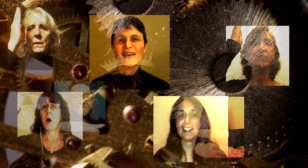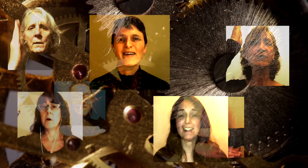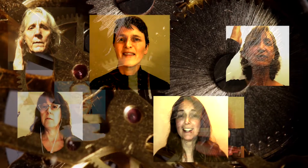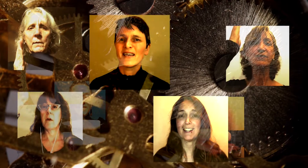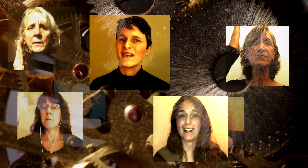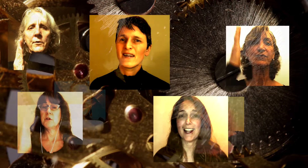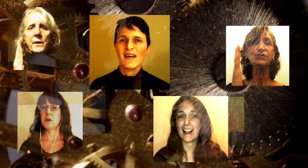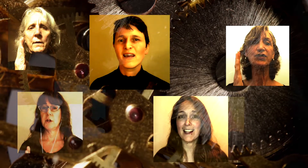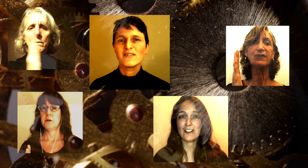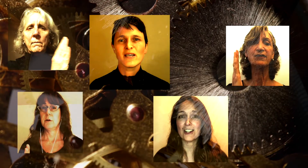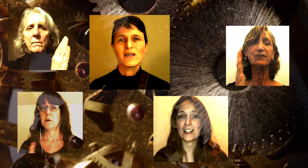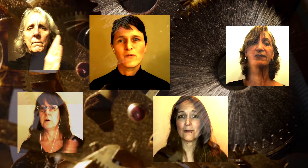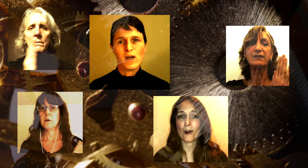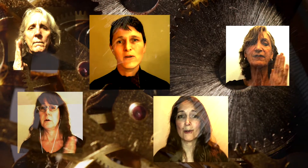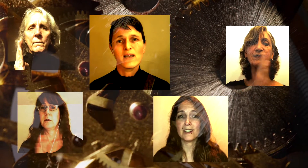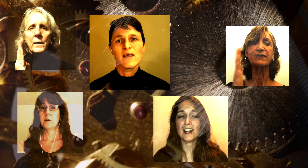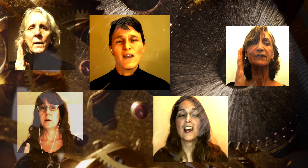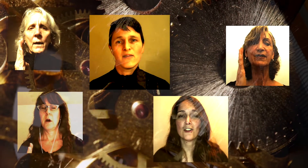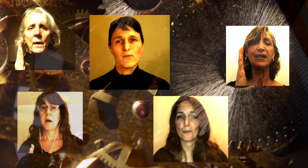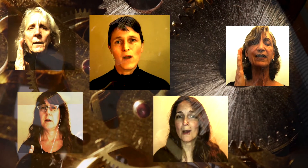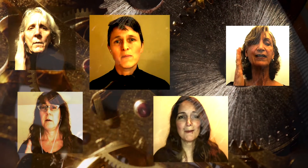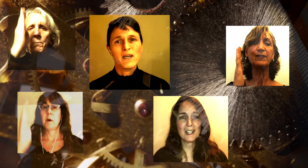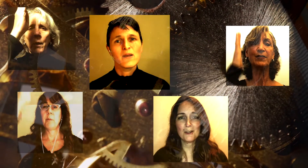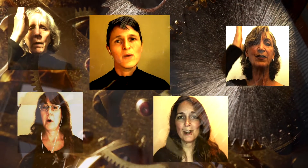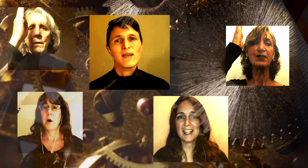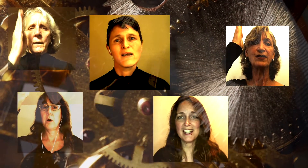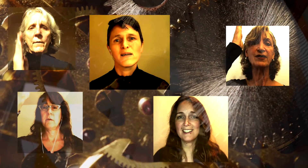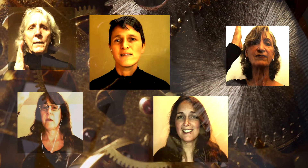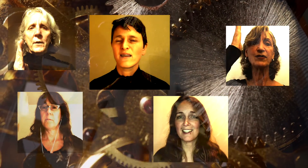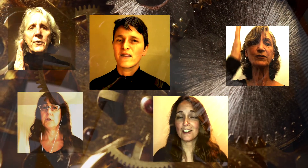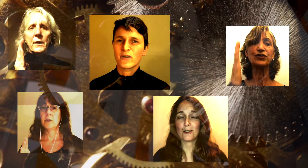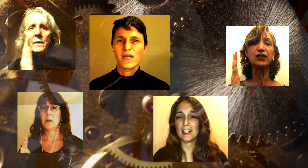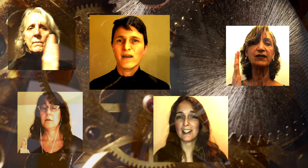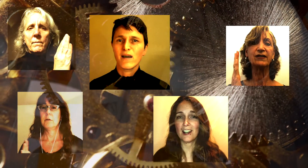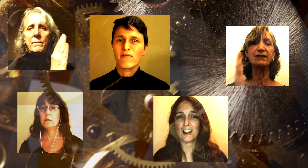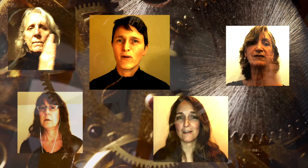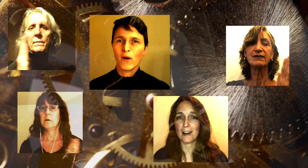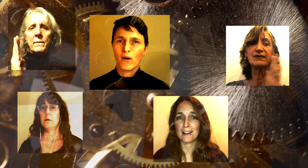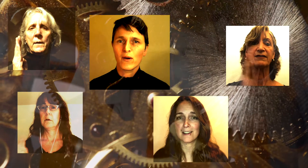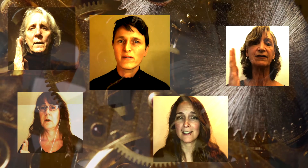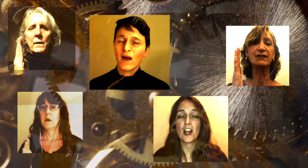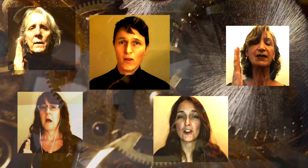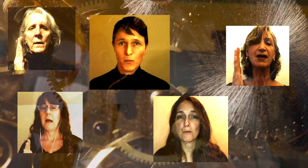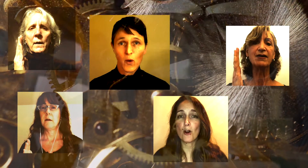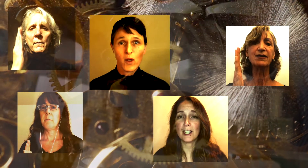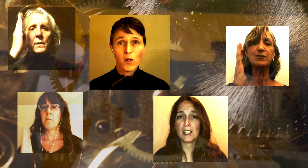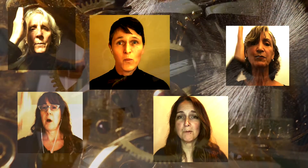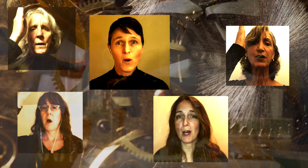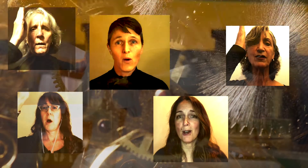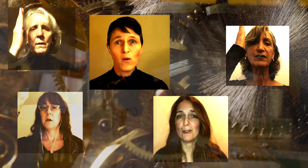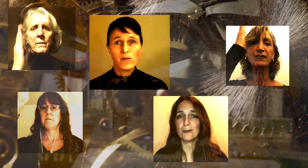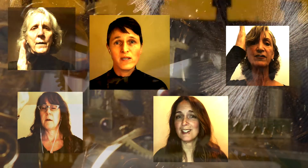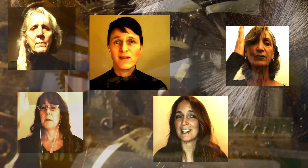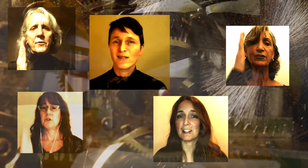feel the engine rolling, the bumping wheels and the creak of rust. The broken